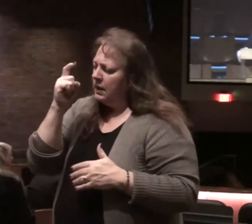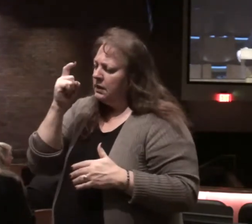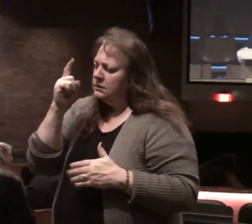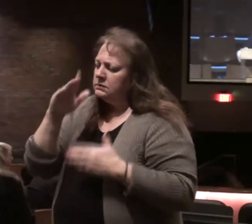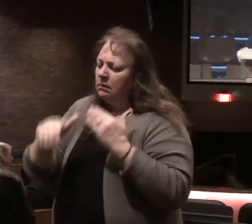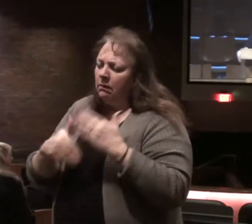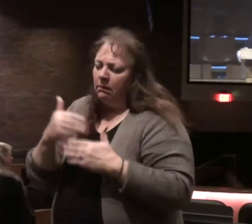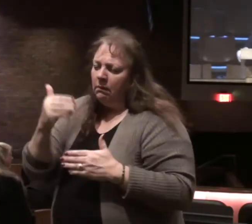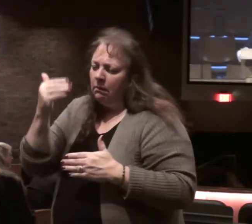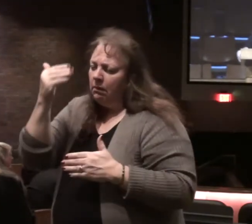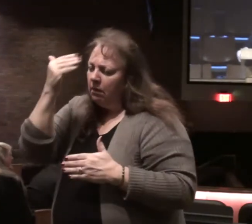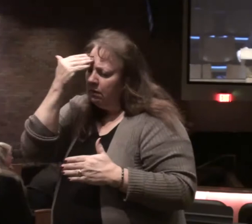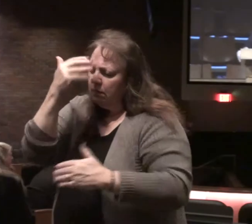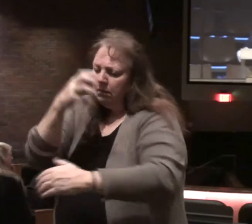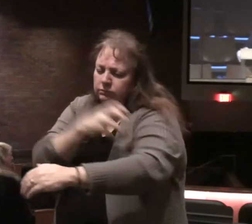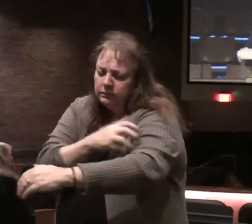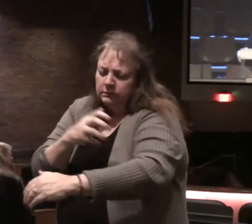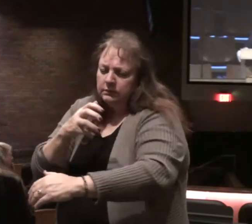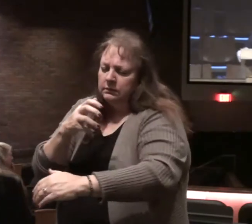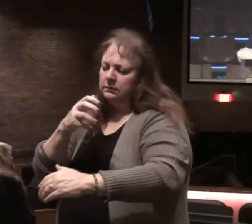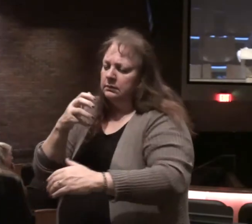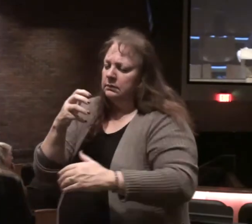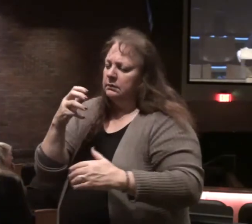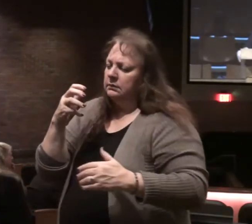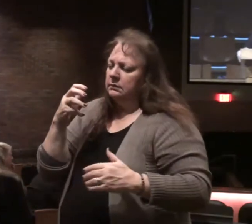omnipotent one omniscient one